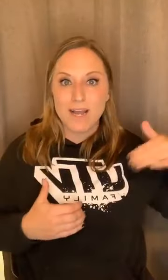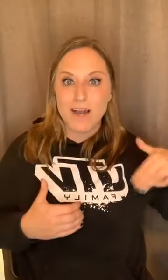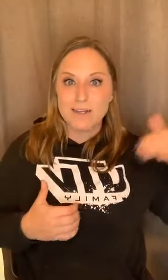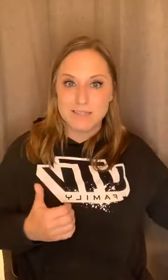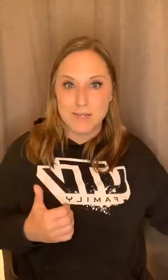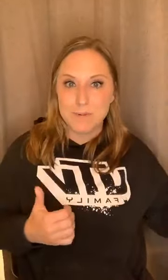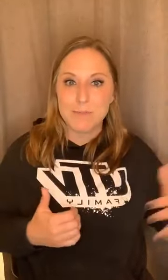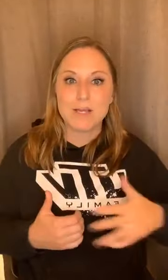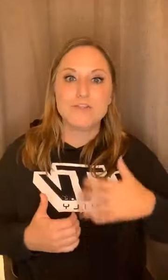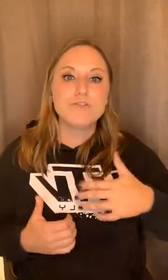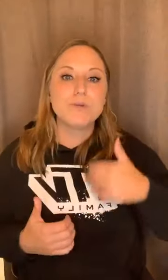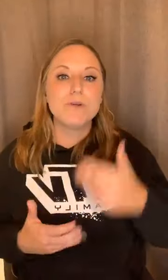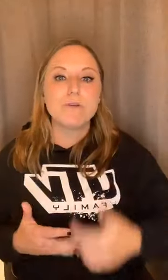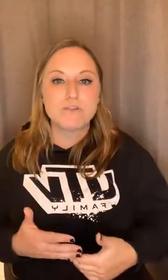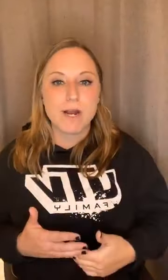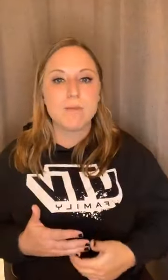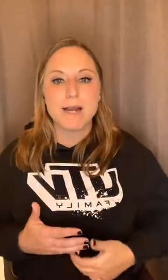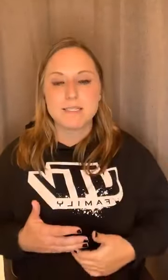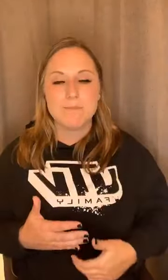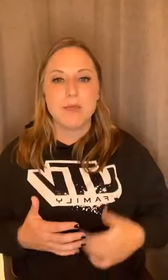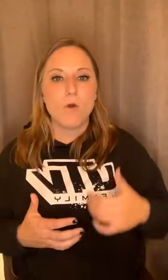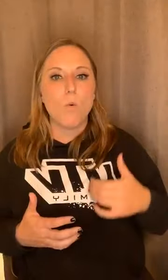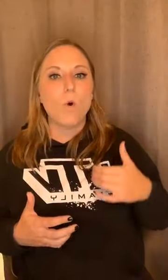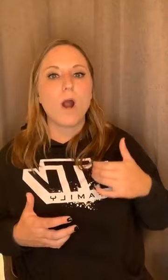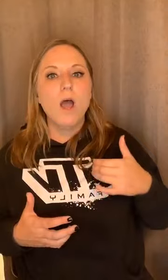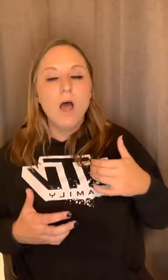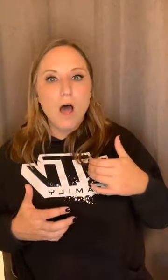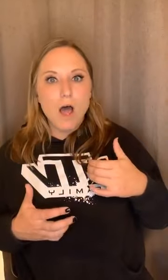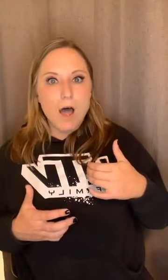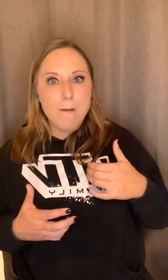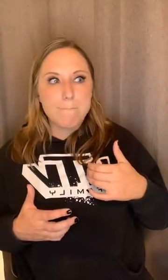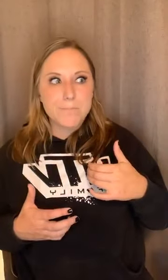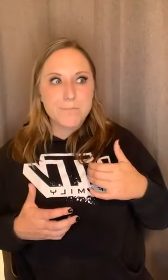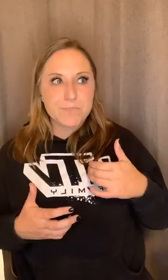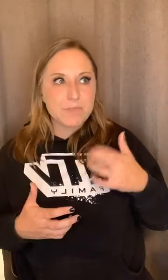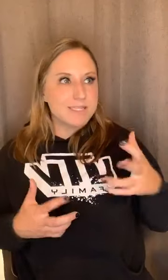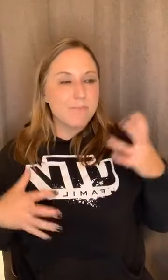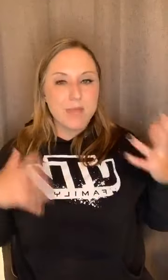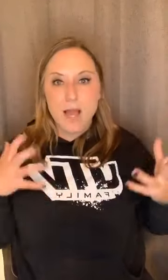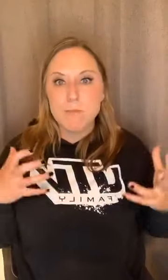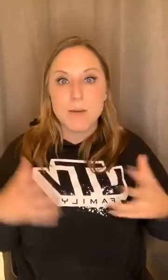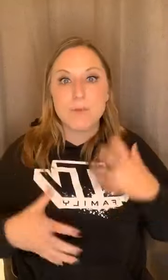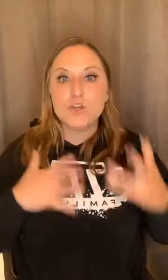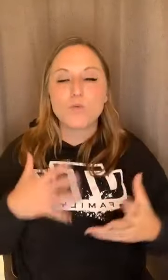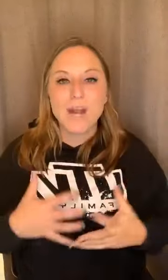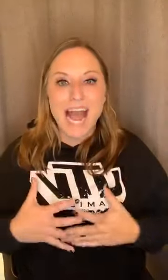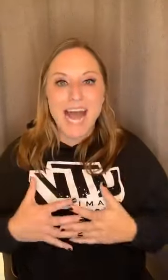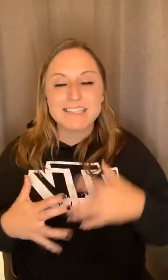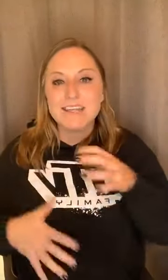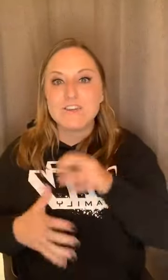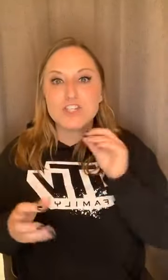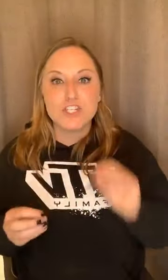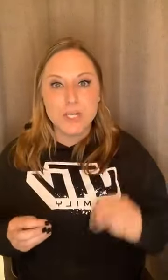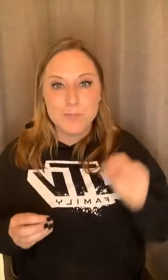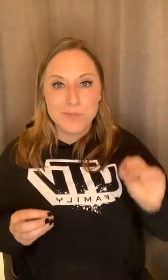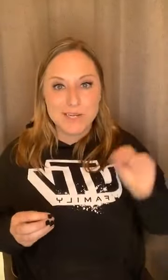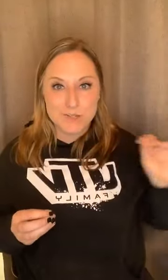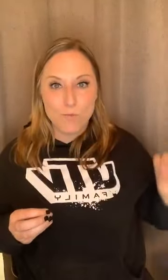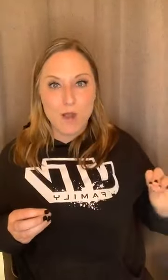on deeper? Because usually when you were triggered by something or, um, something comes up and you're reacting, there's a deeper reason why